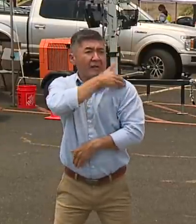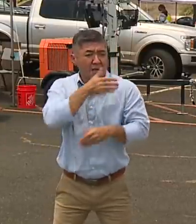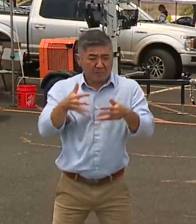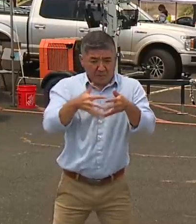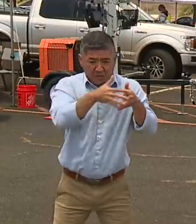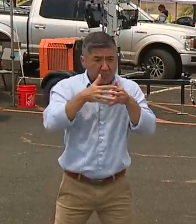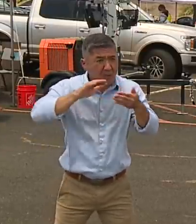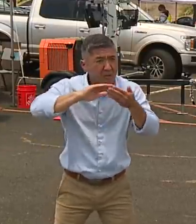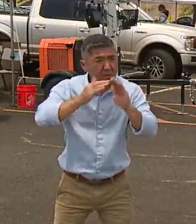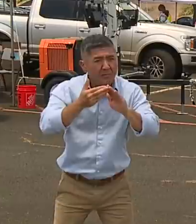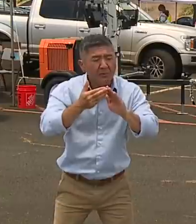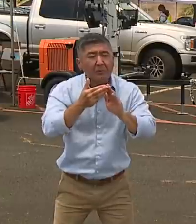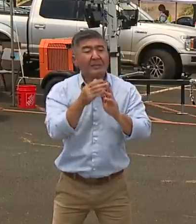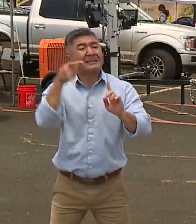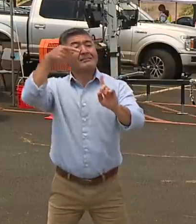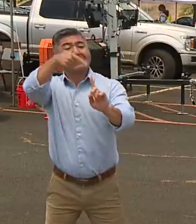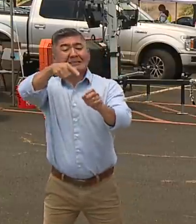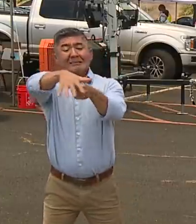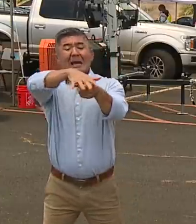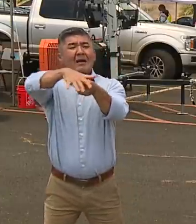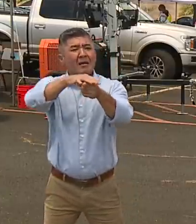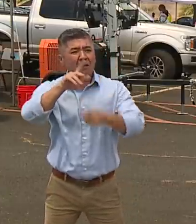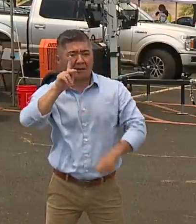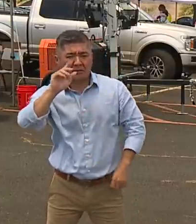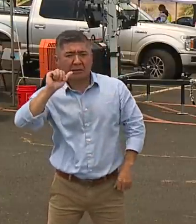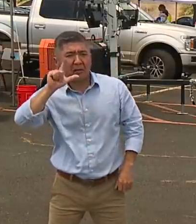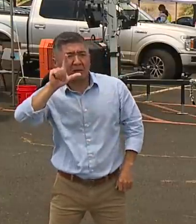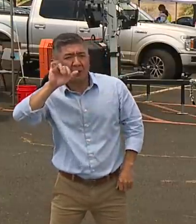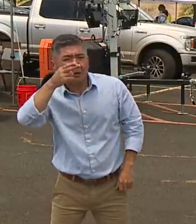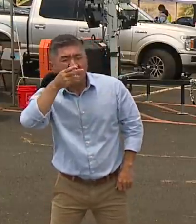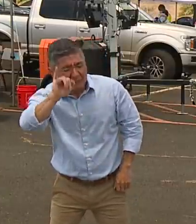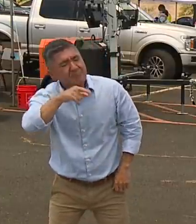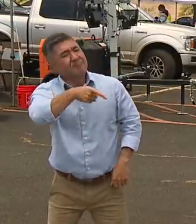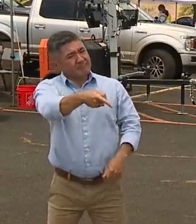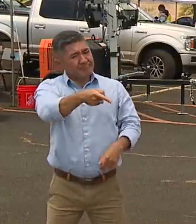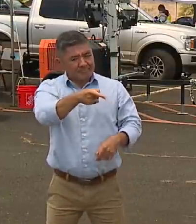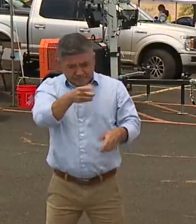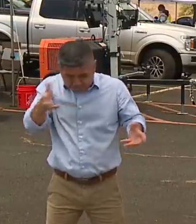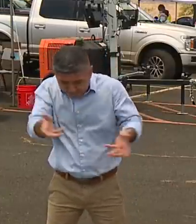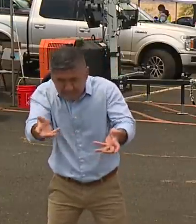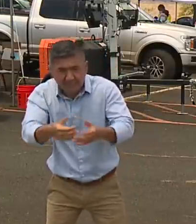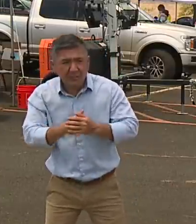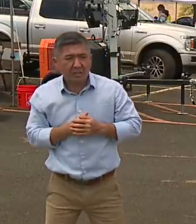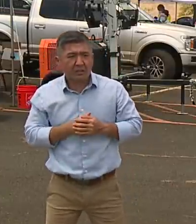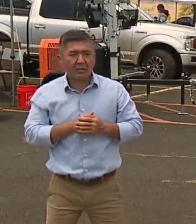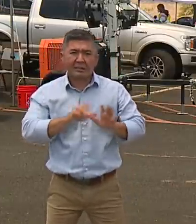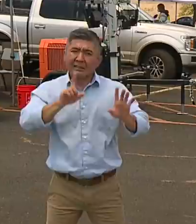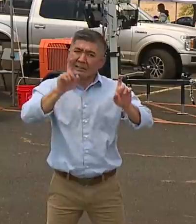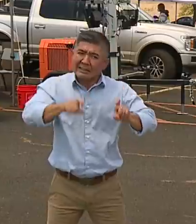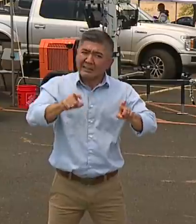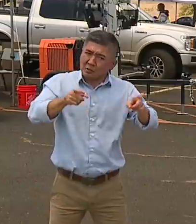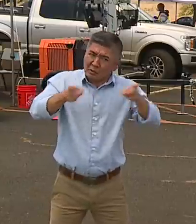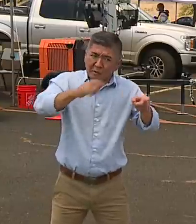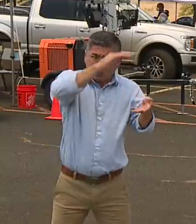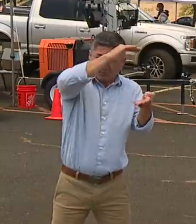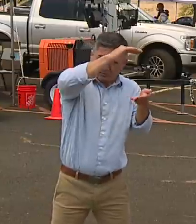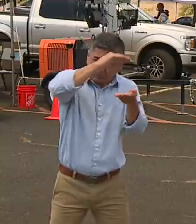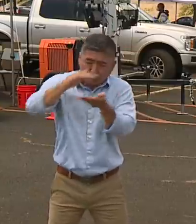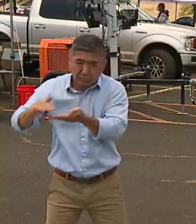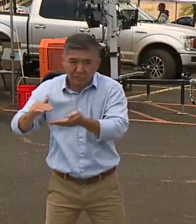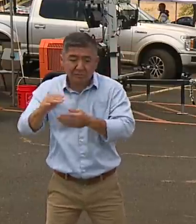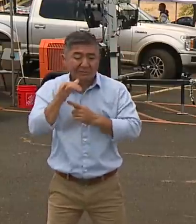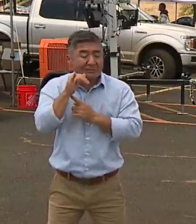places like Kalihi. We need to do this if we're going to control the spread of this virus. As you saw today, the numbers were disappointing.